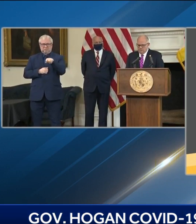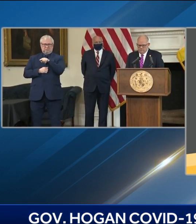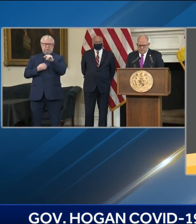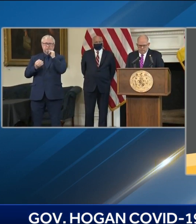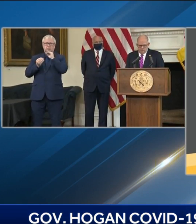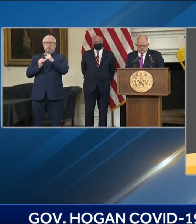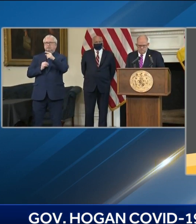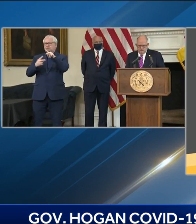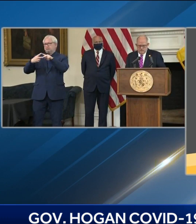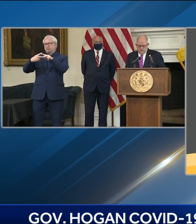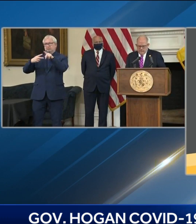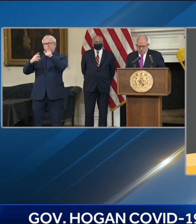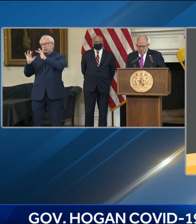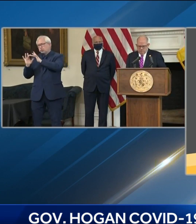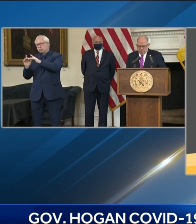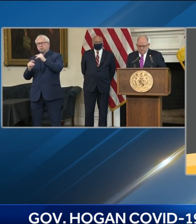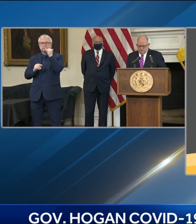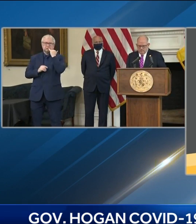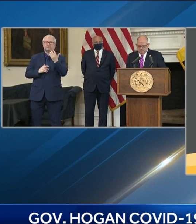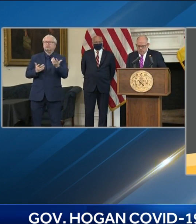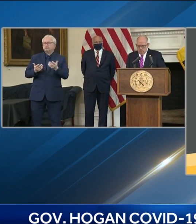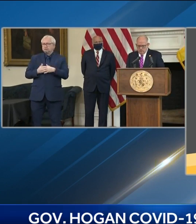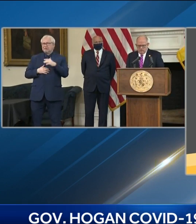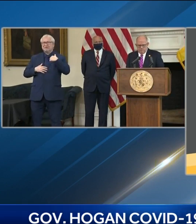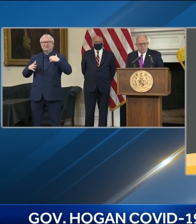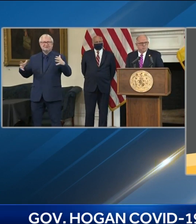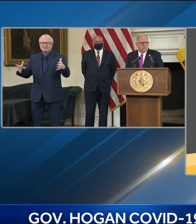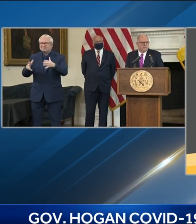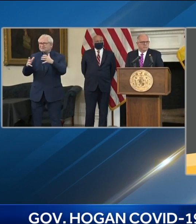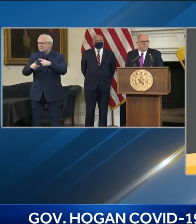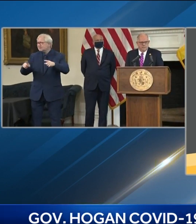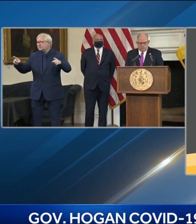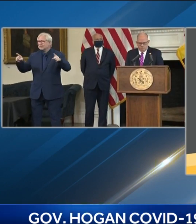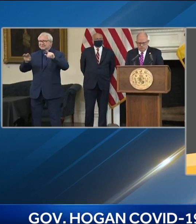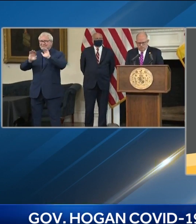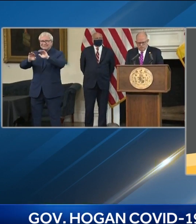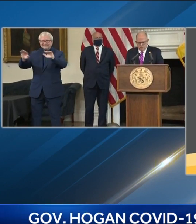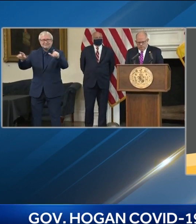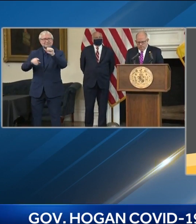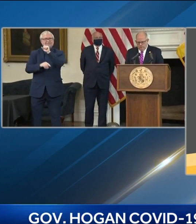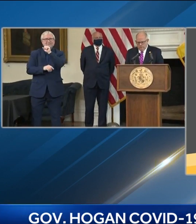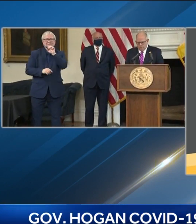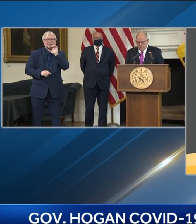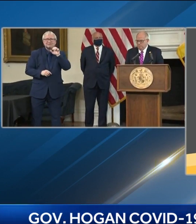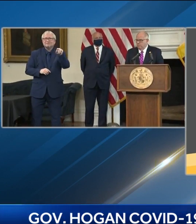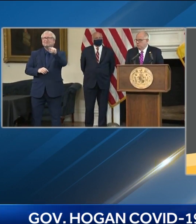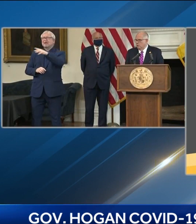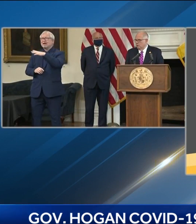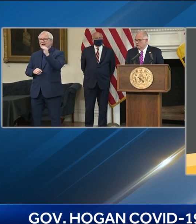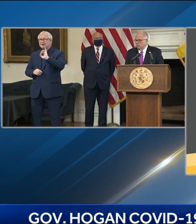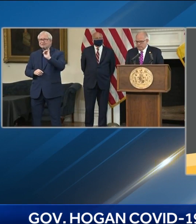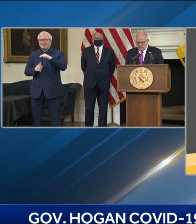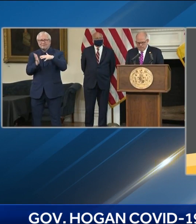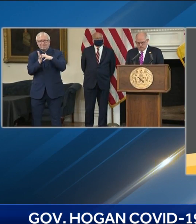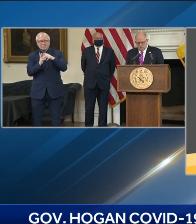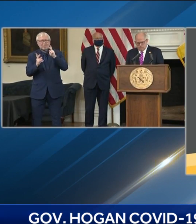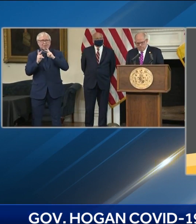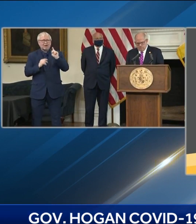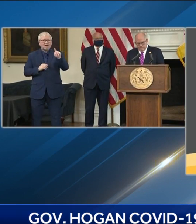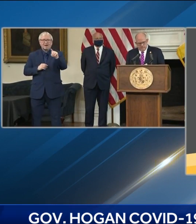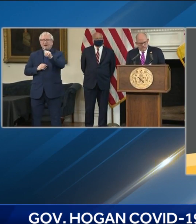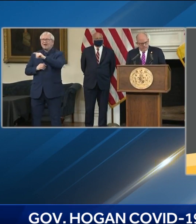Marylanders. However, I know how frustrating this is for the many other people who are currently